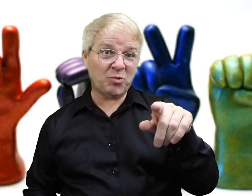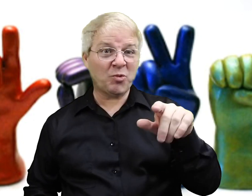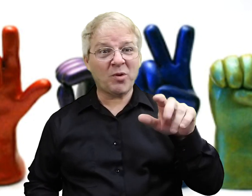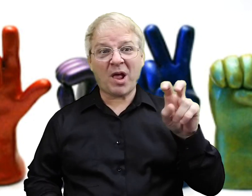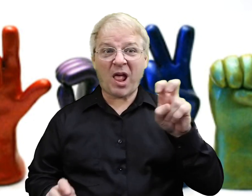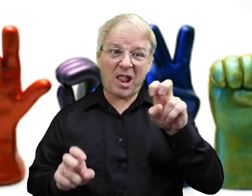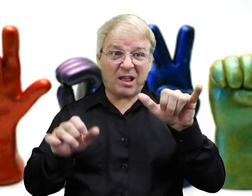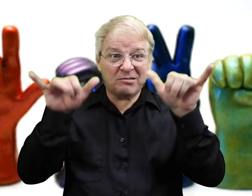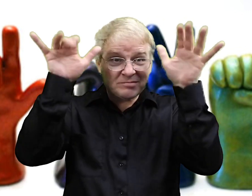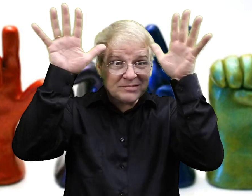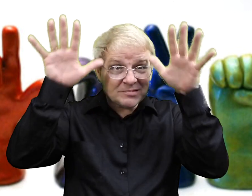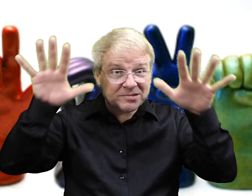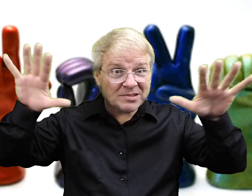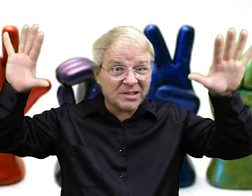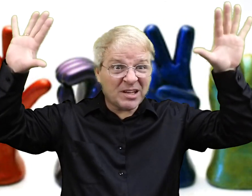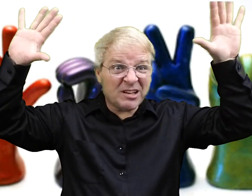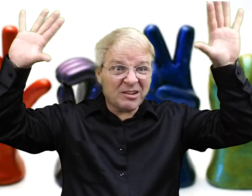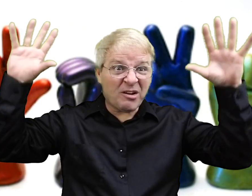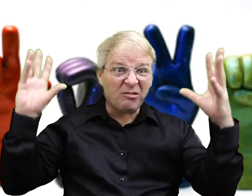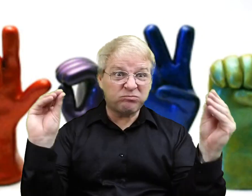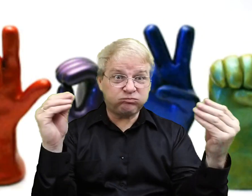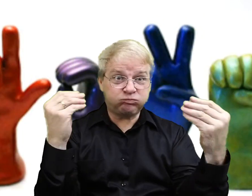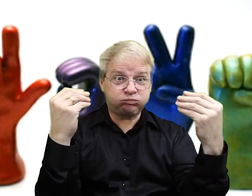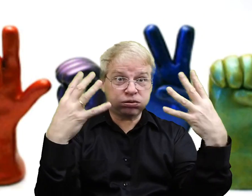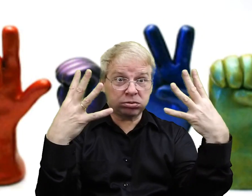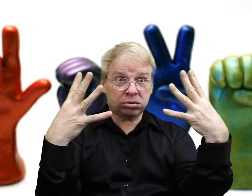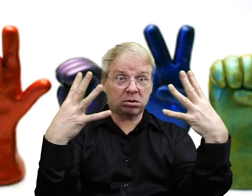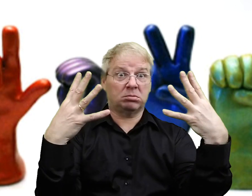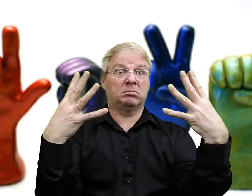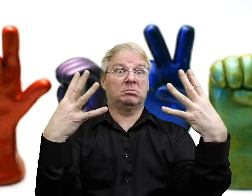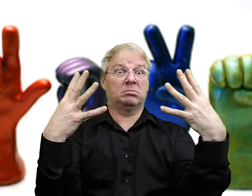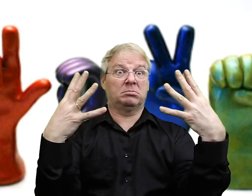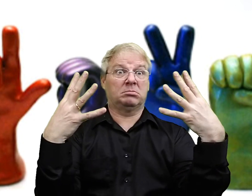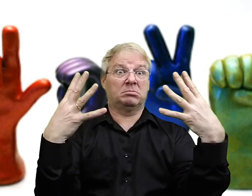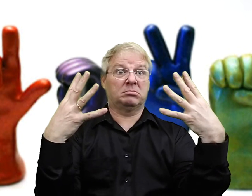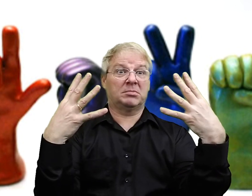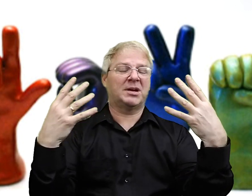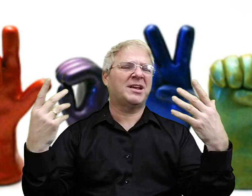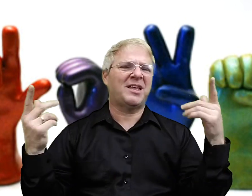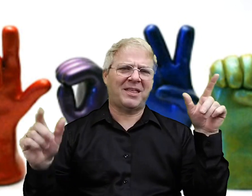Do you think that they don't know you don't understand? You're just like a deer in the headlights to them.